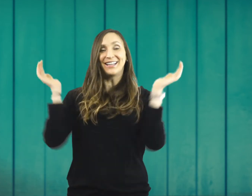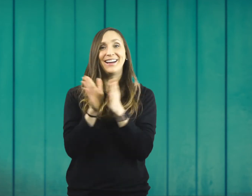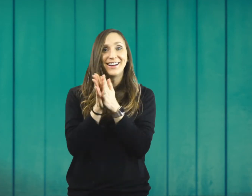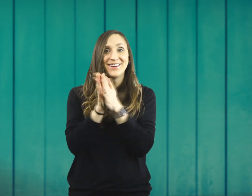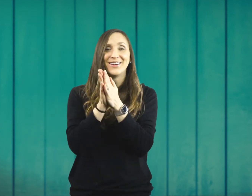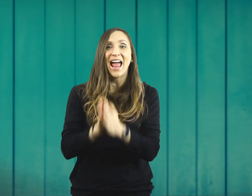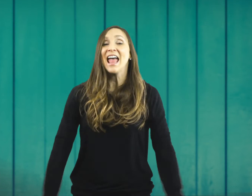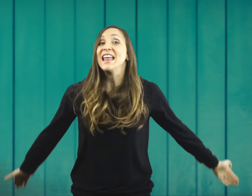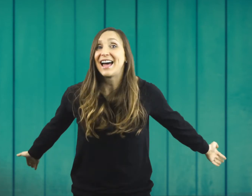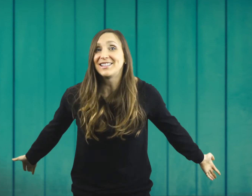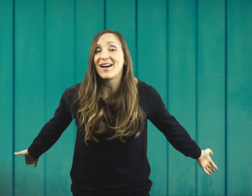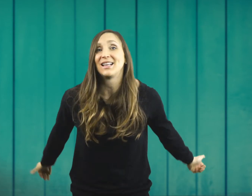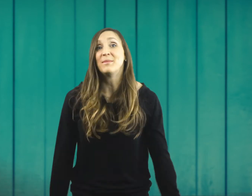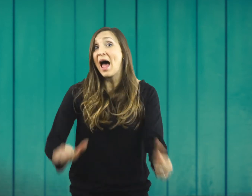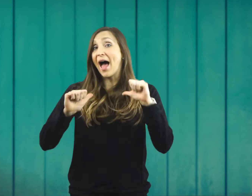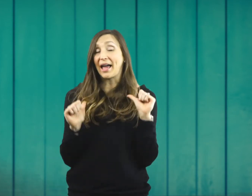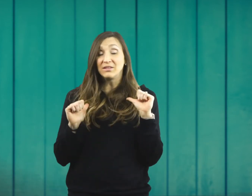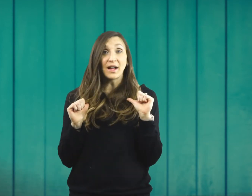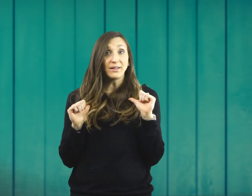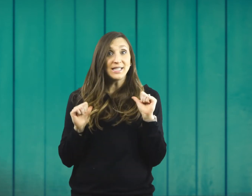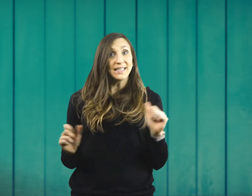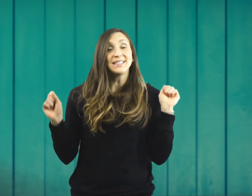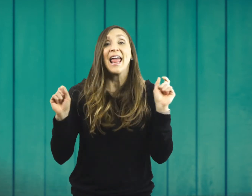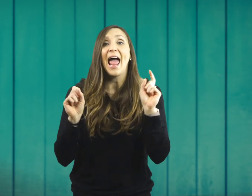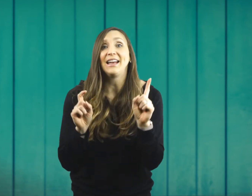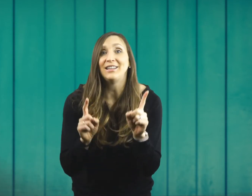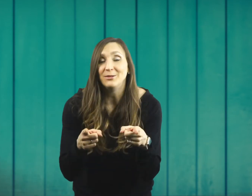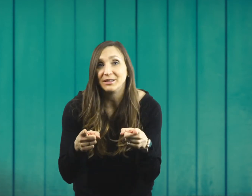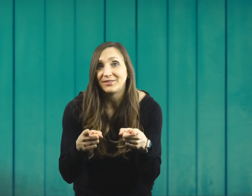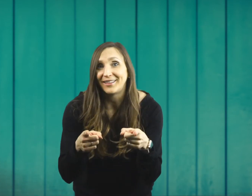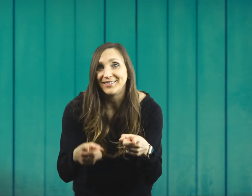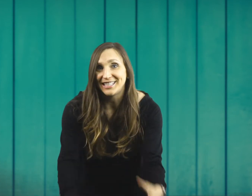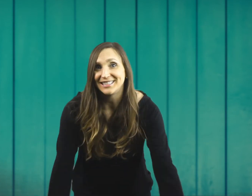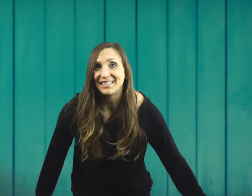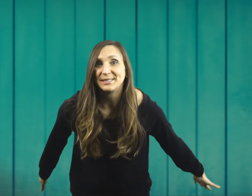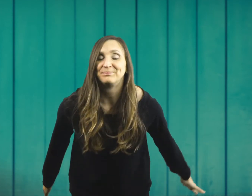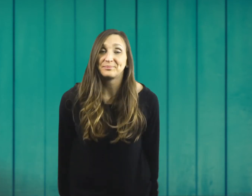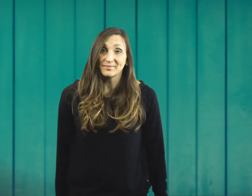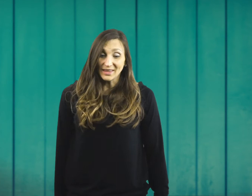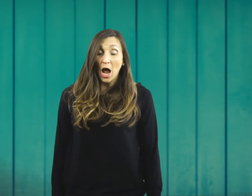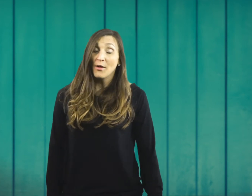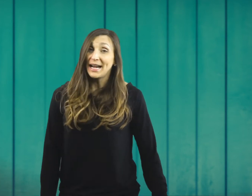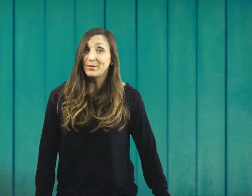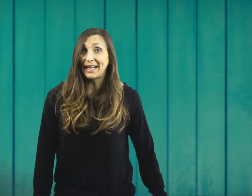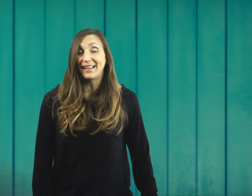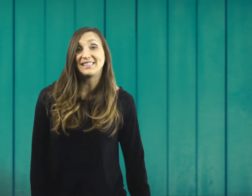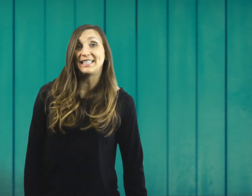Woohoo! That's awesome. I can follow Jesus and you can follow Jesus. All right, everybody, let's sit